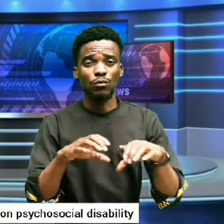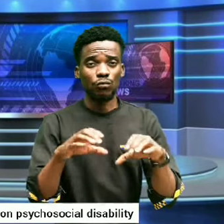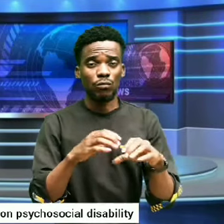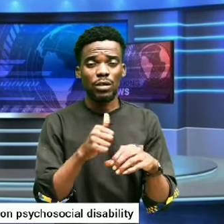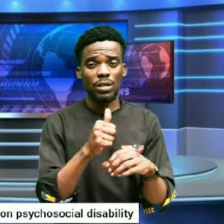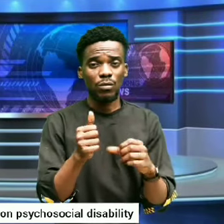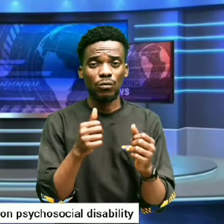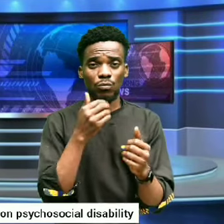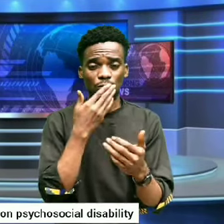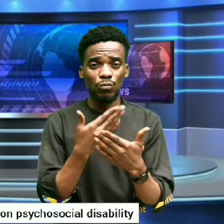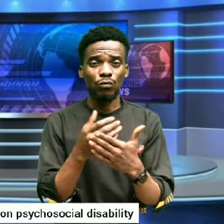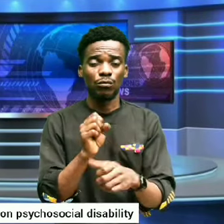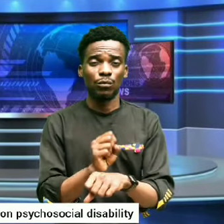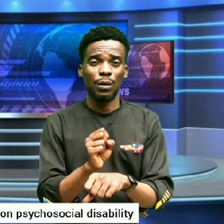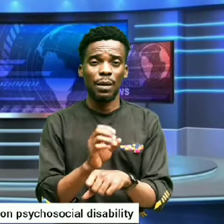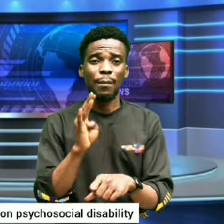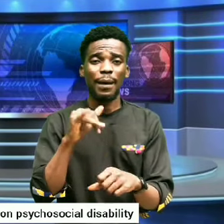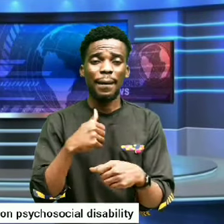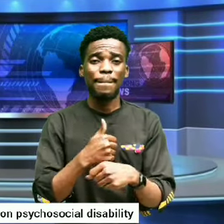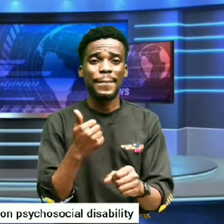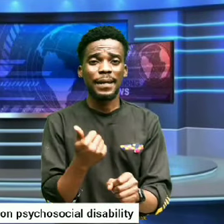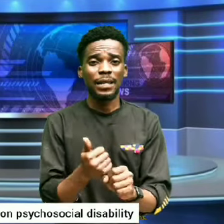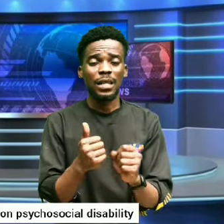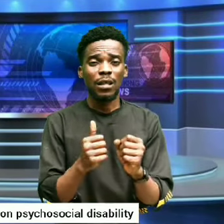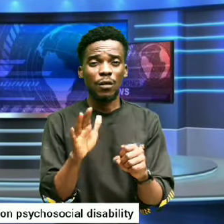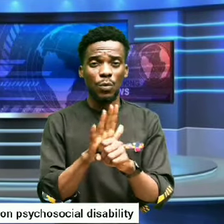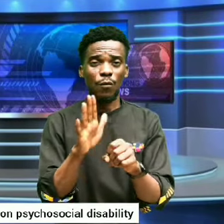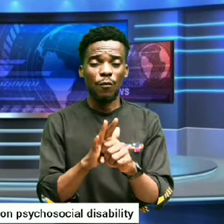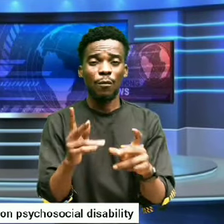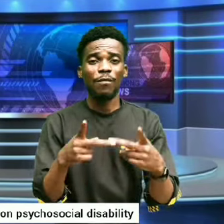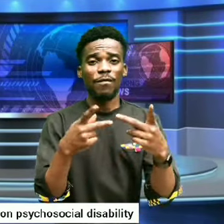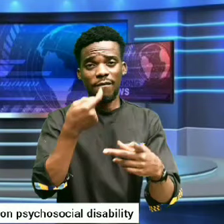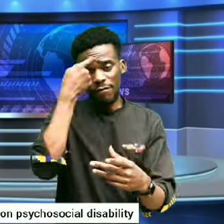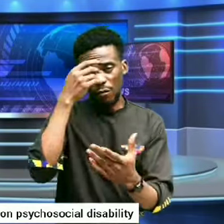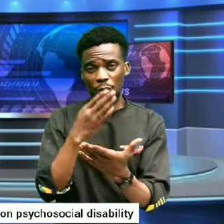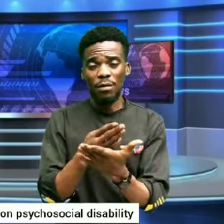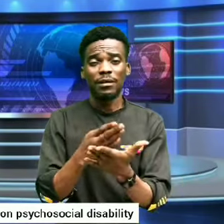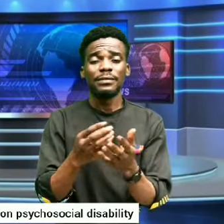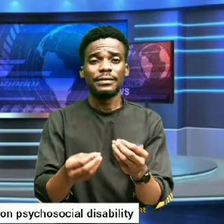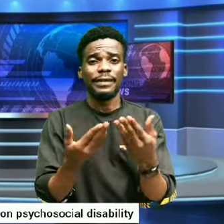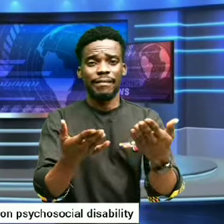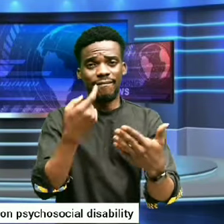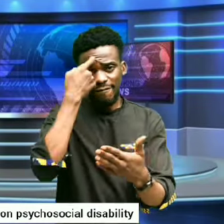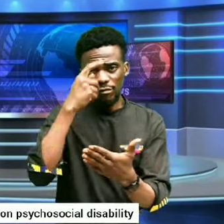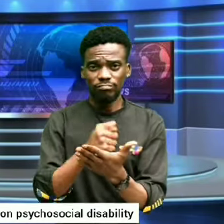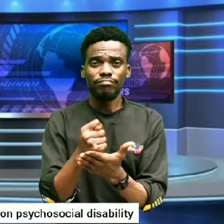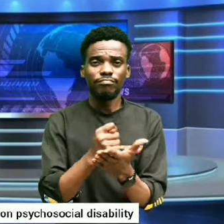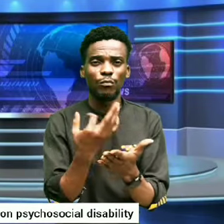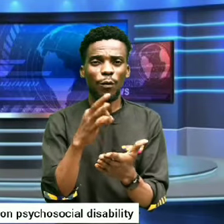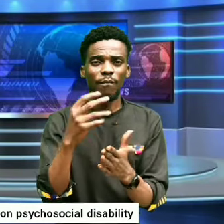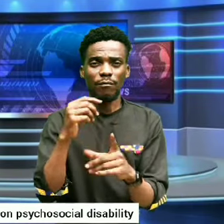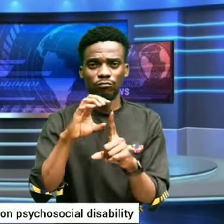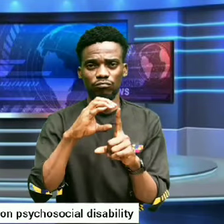role by making adequate provision for budgetary allocation for the treatment of the